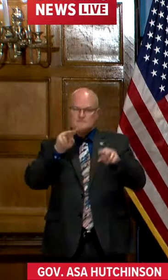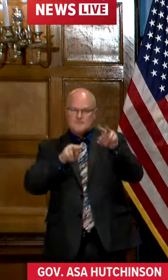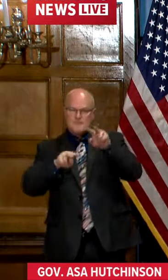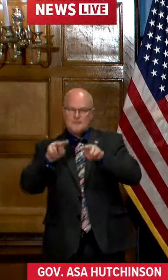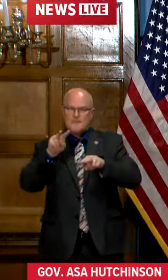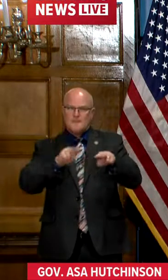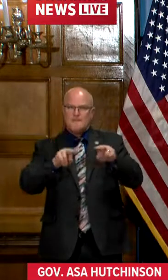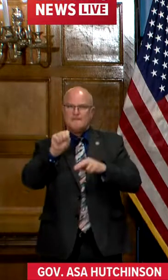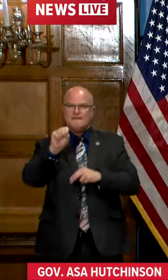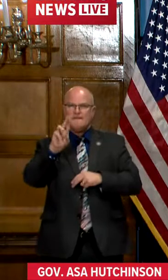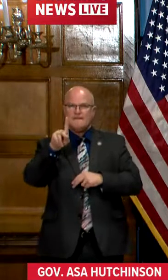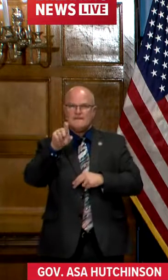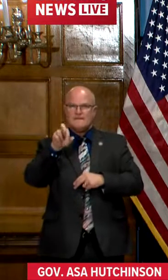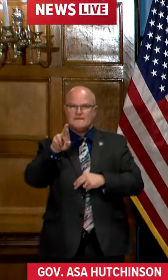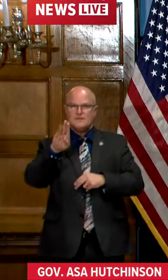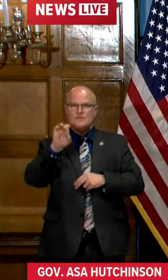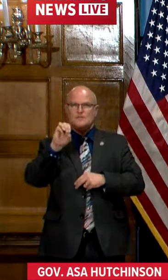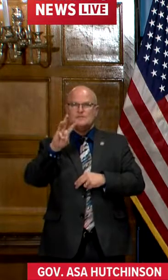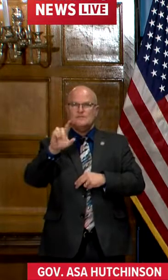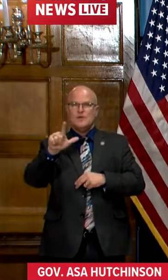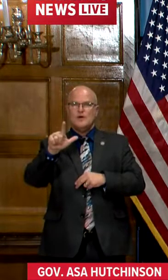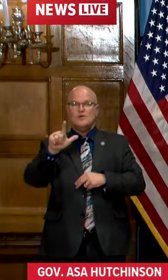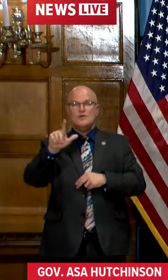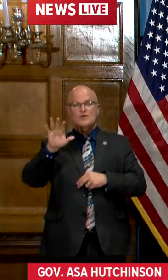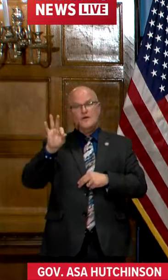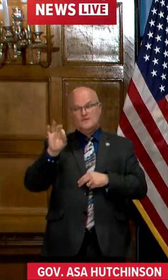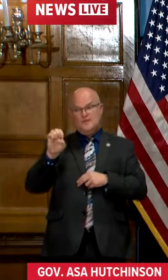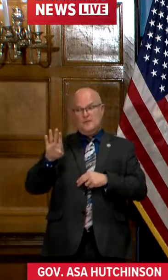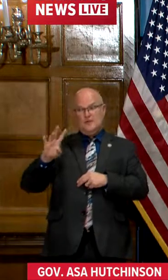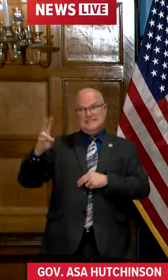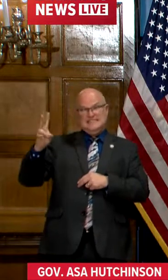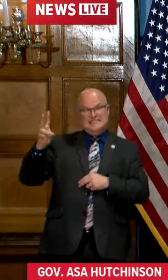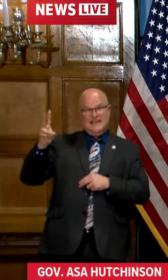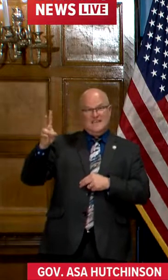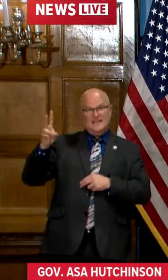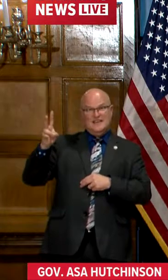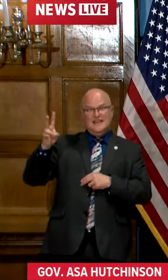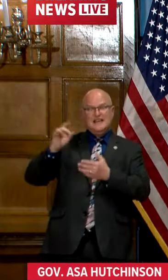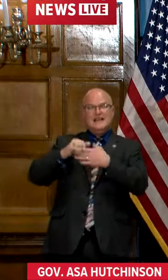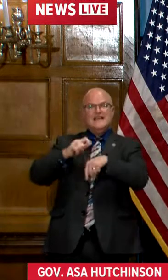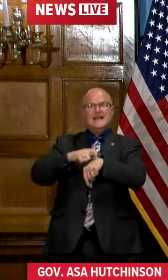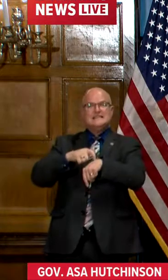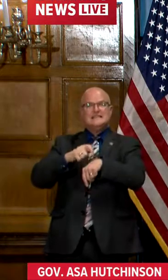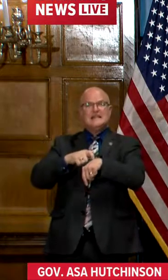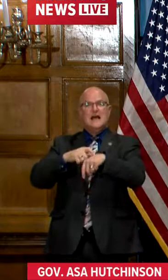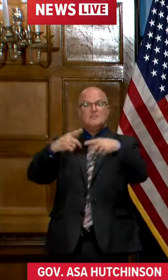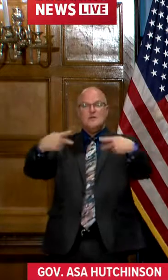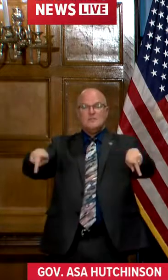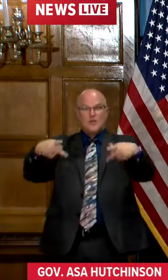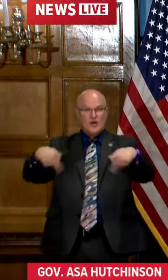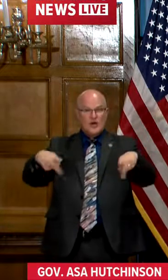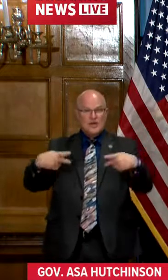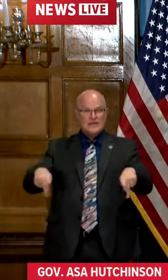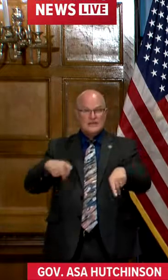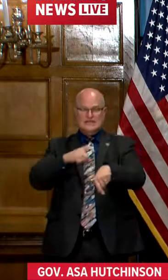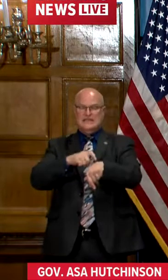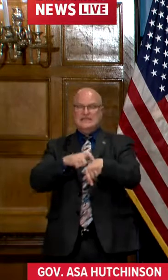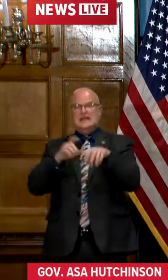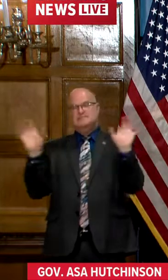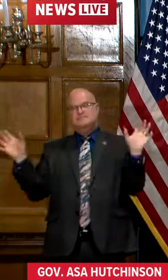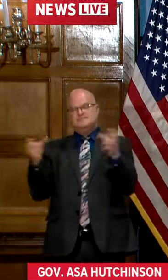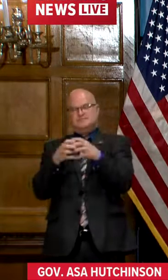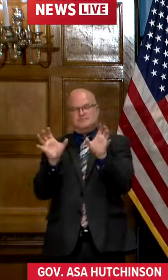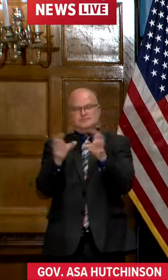super bowl which occurs on february 7th uh that is a time of parties is a time of getting together